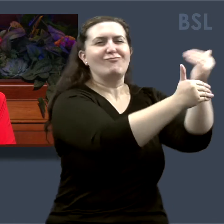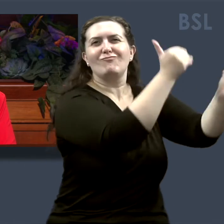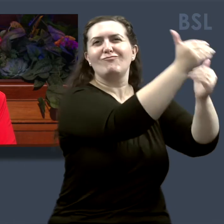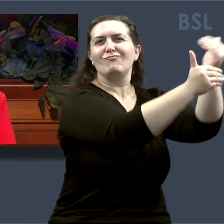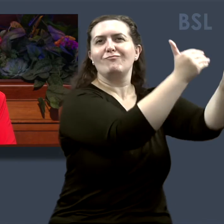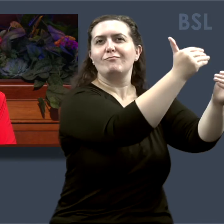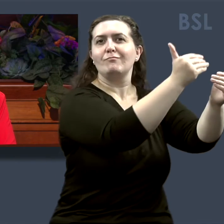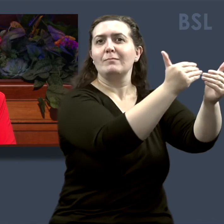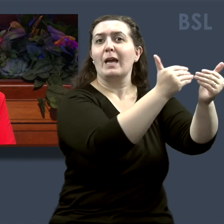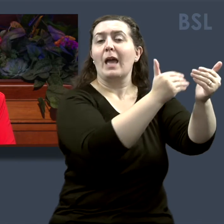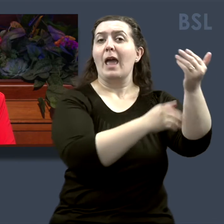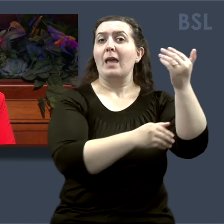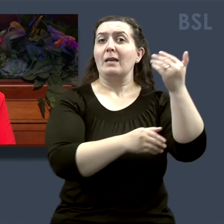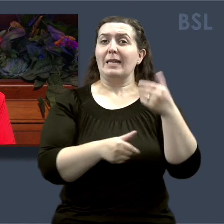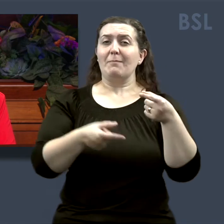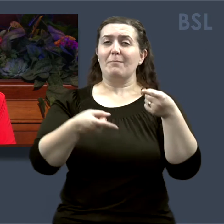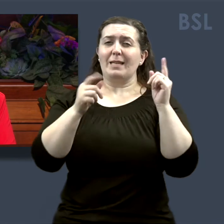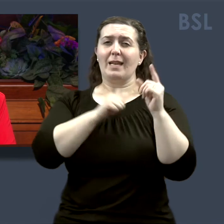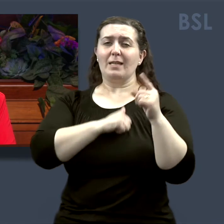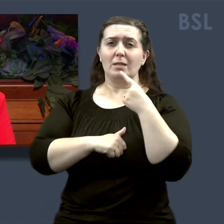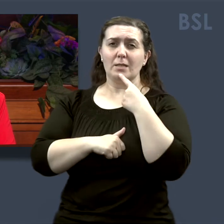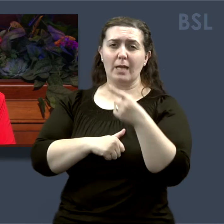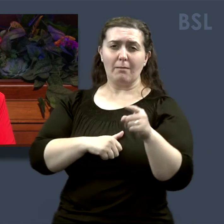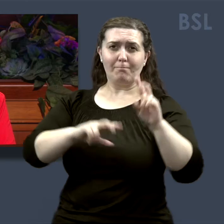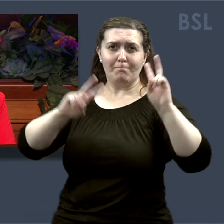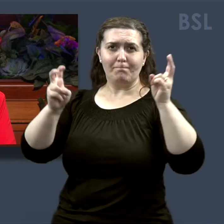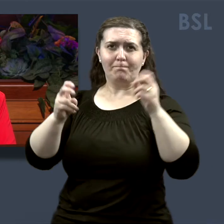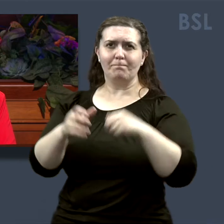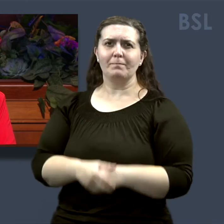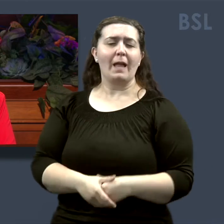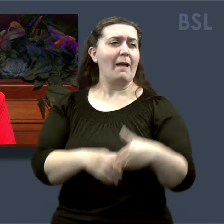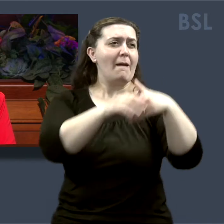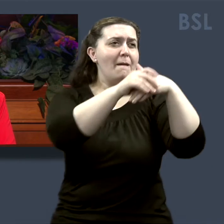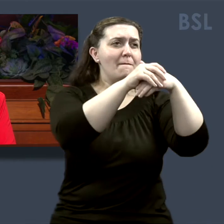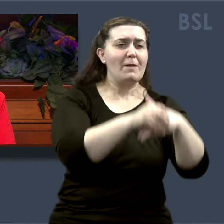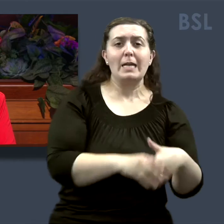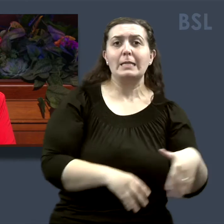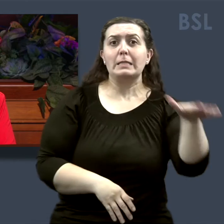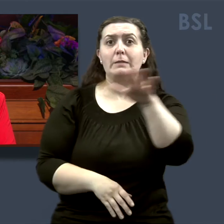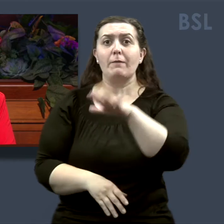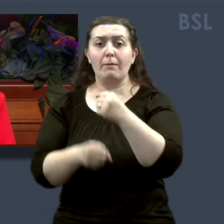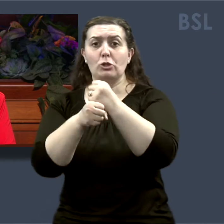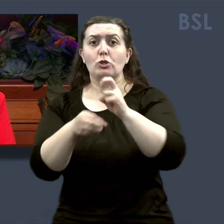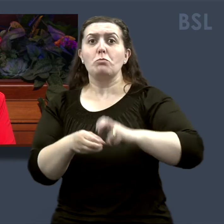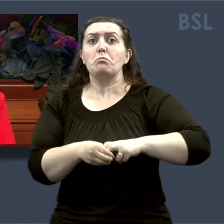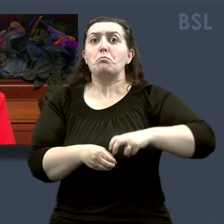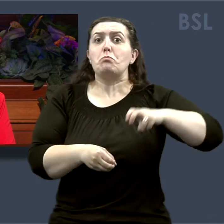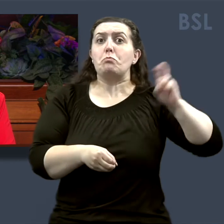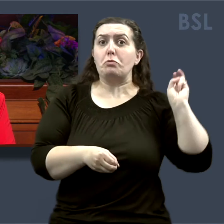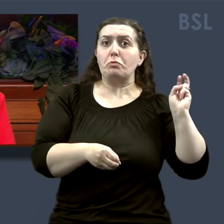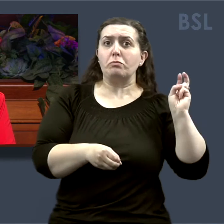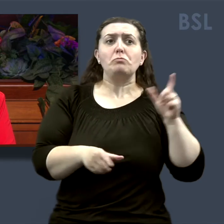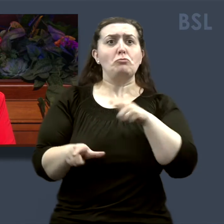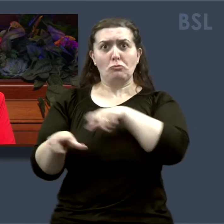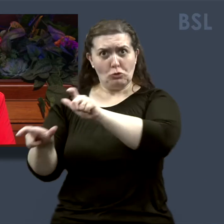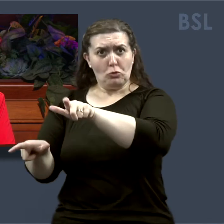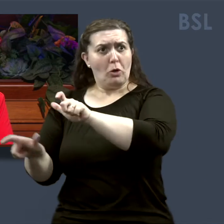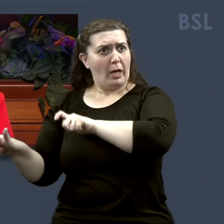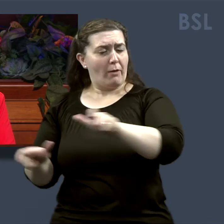he also provided the following counsel. If friends and family step away from the Church, continue to